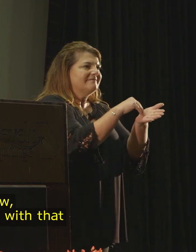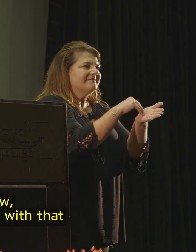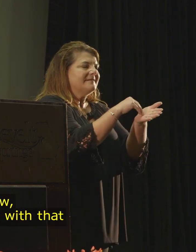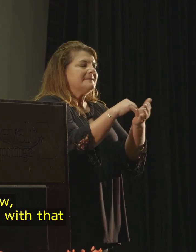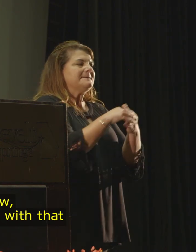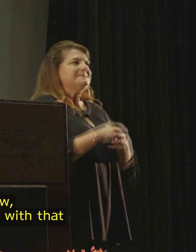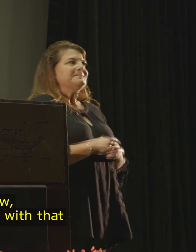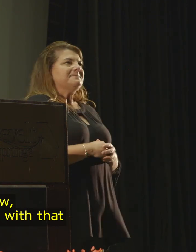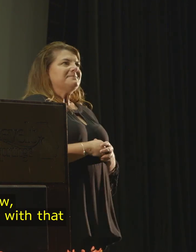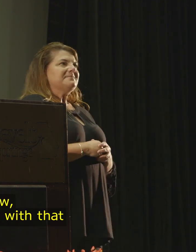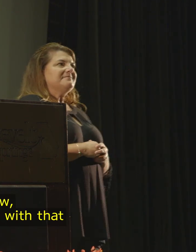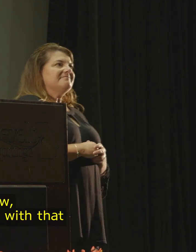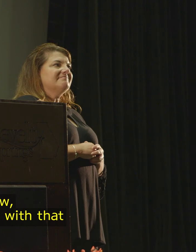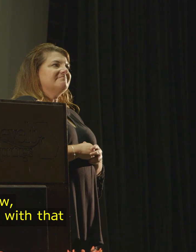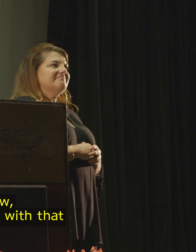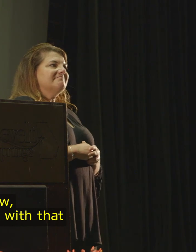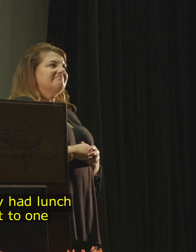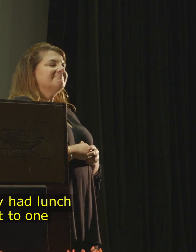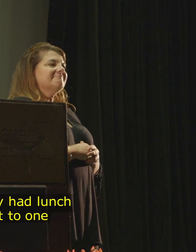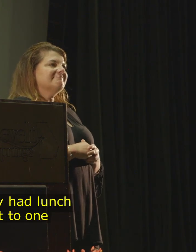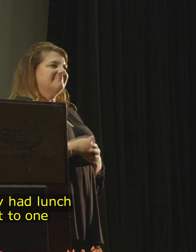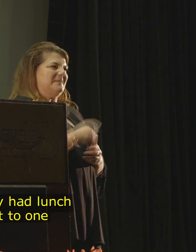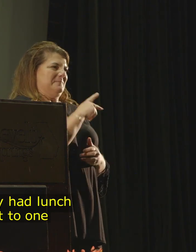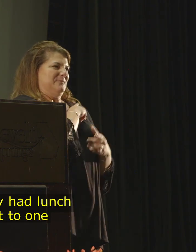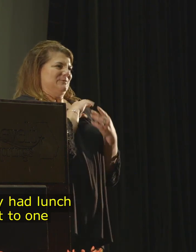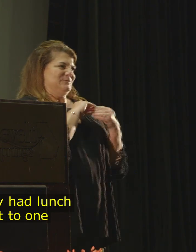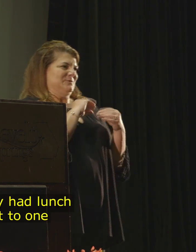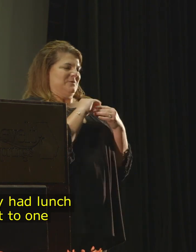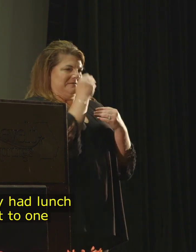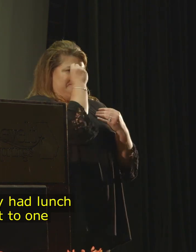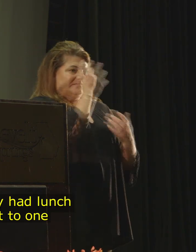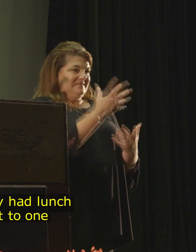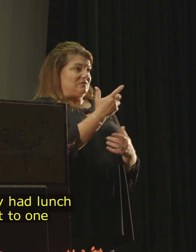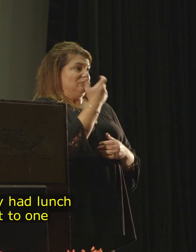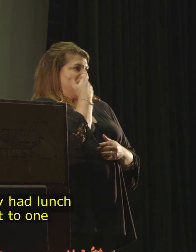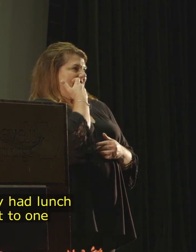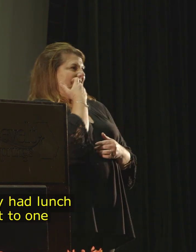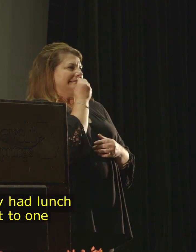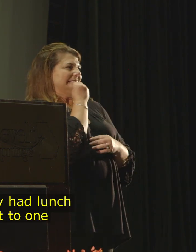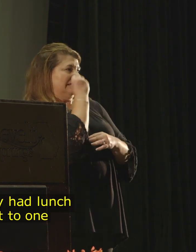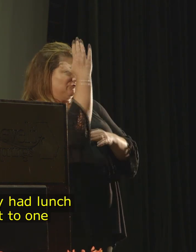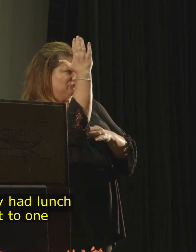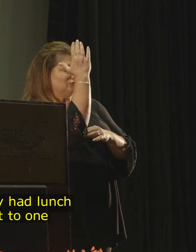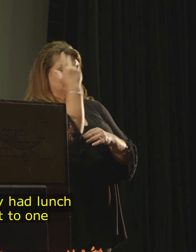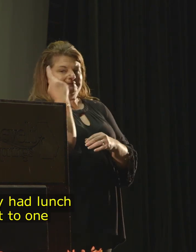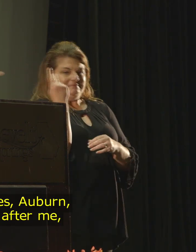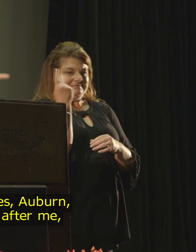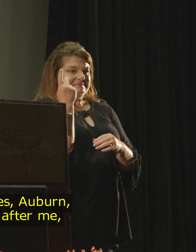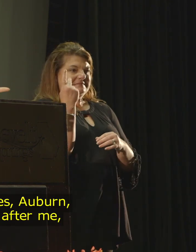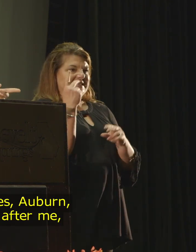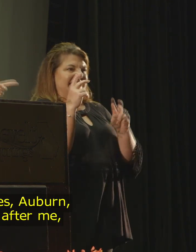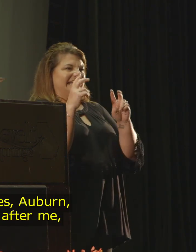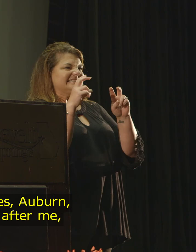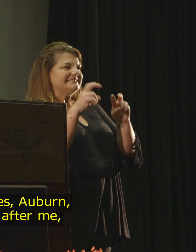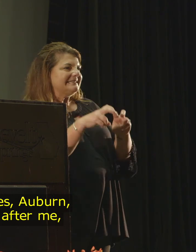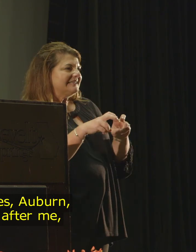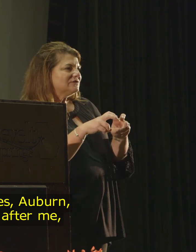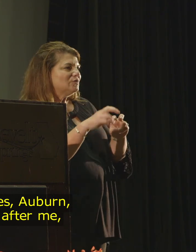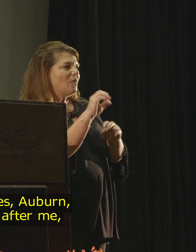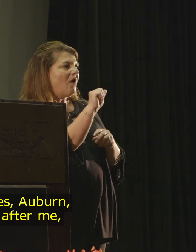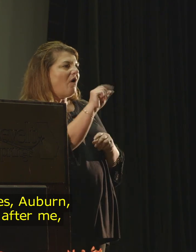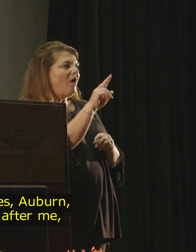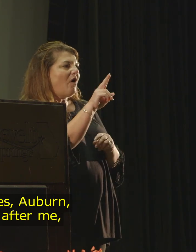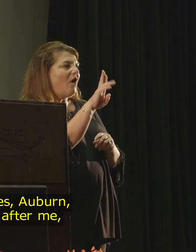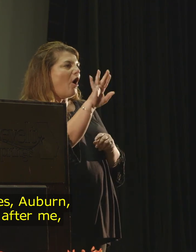You know, a personal story with that is we just actually had lunch, and I sat next to one of your classmates, Auburn.